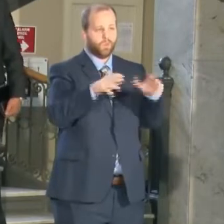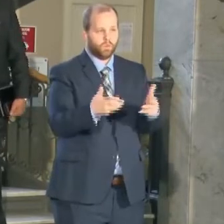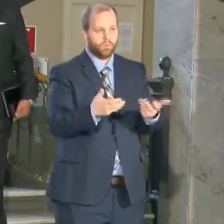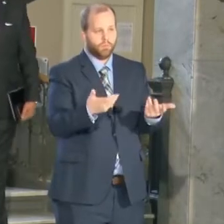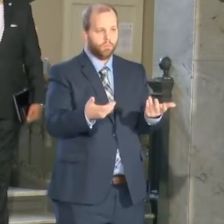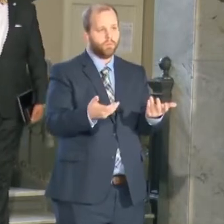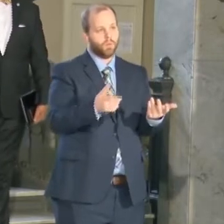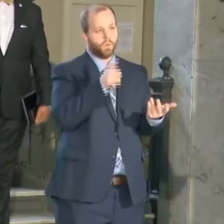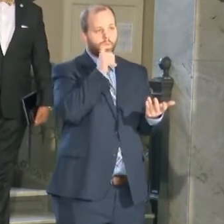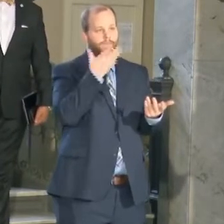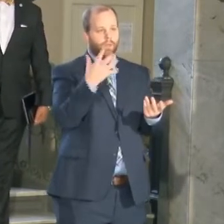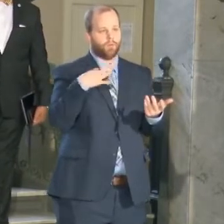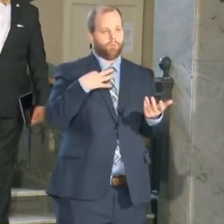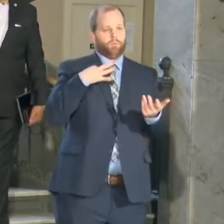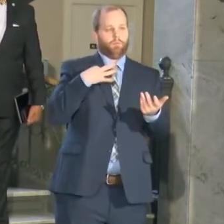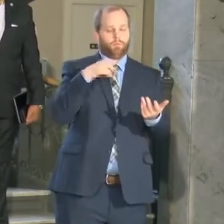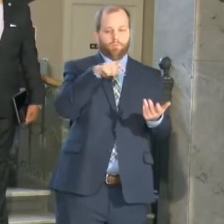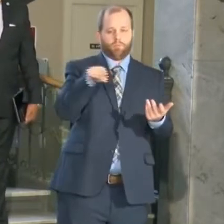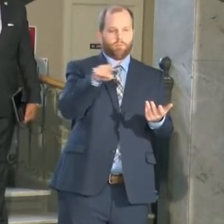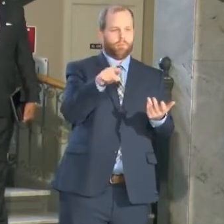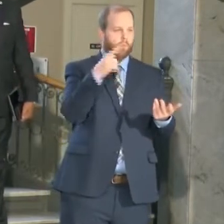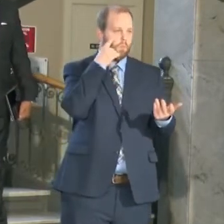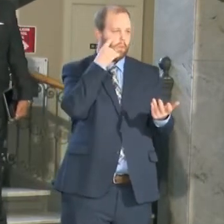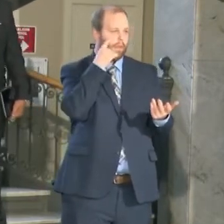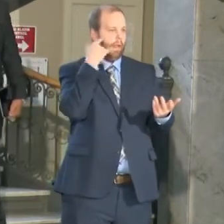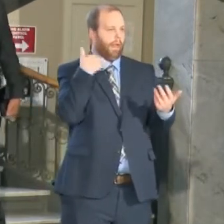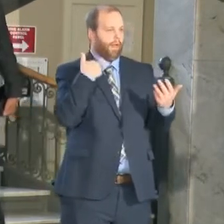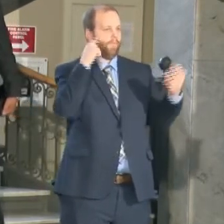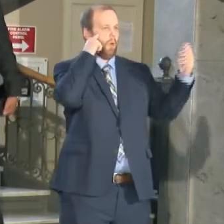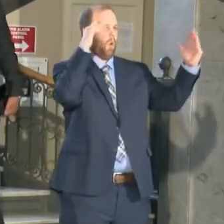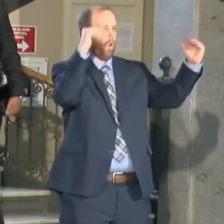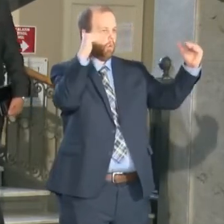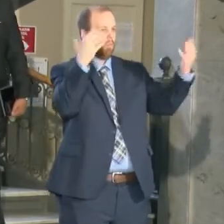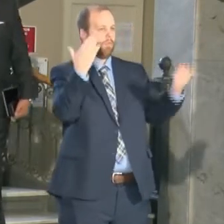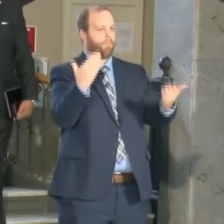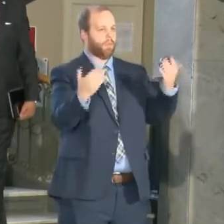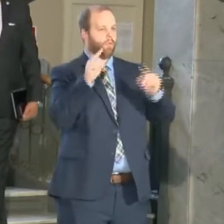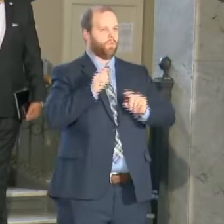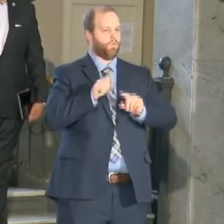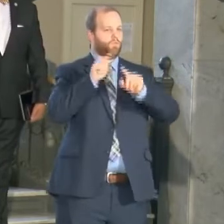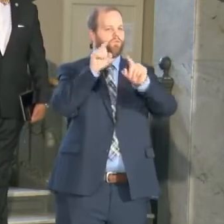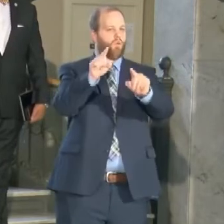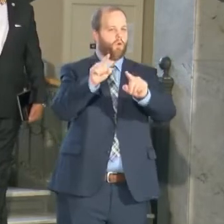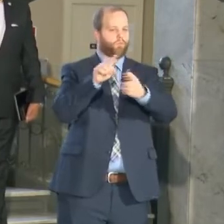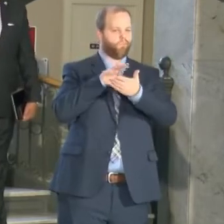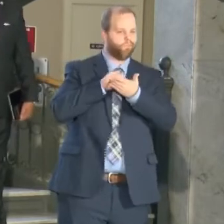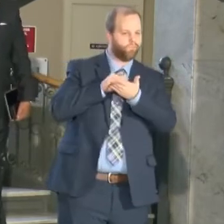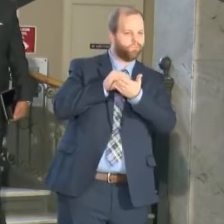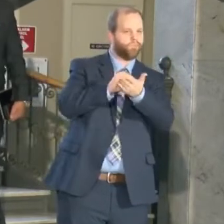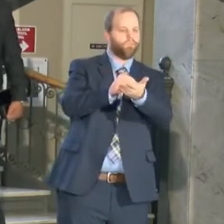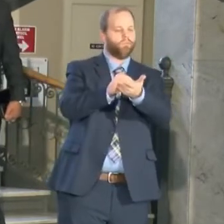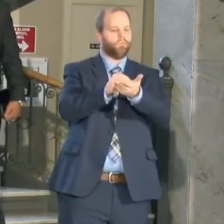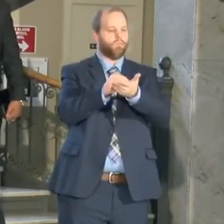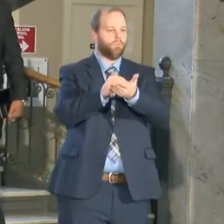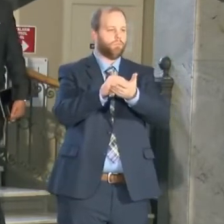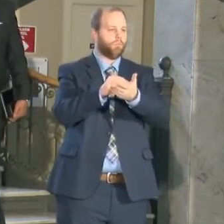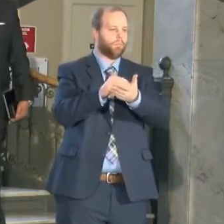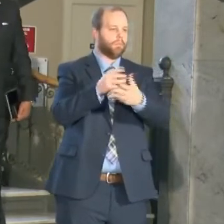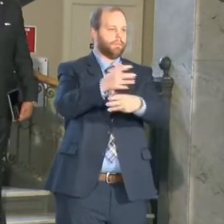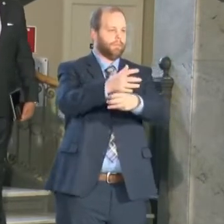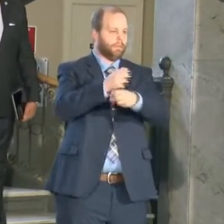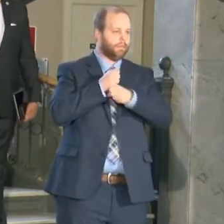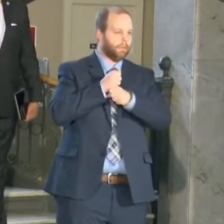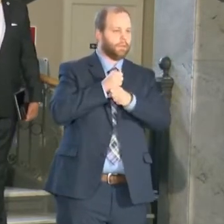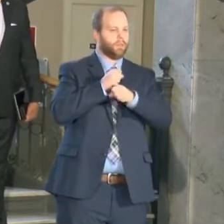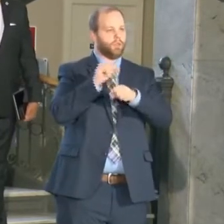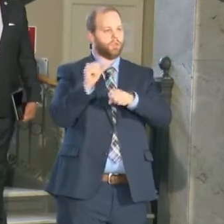kids that have hope now. Hope in getting those job skills that will help them reduce the chance or minimize the chances of being